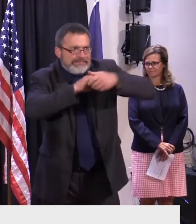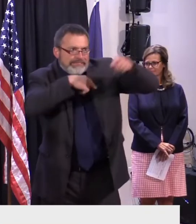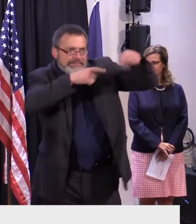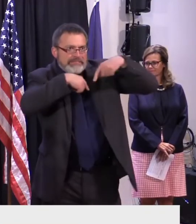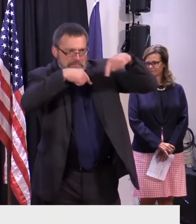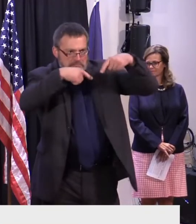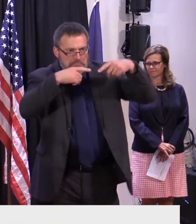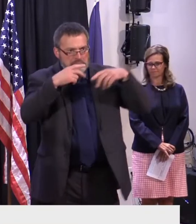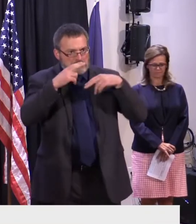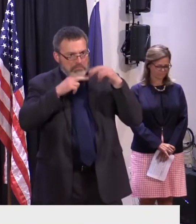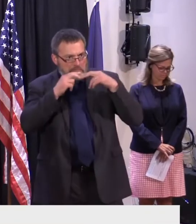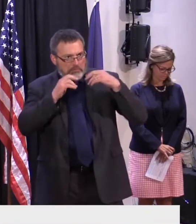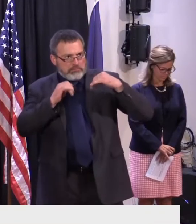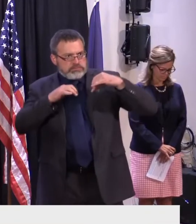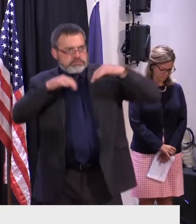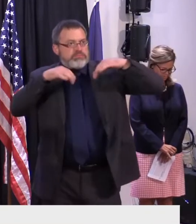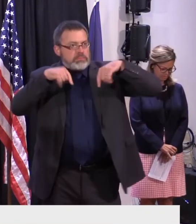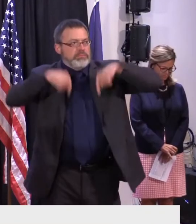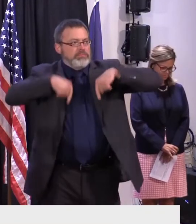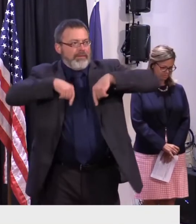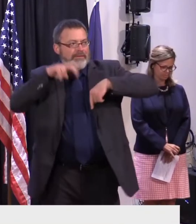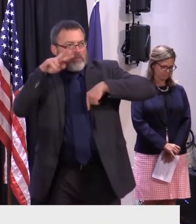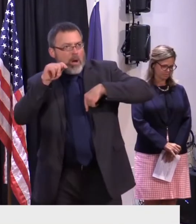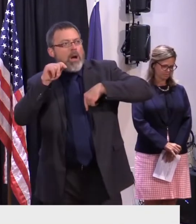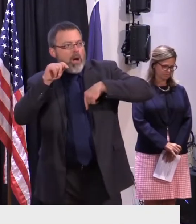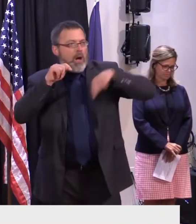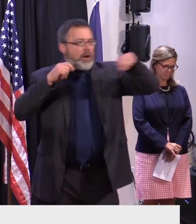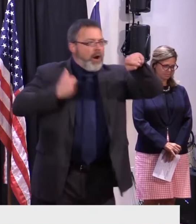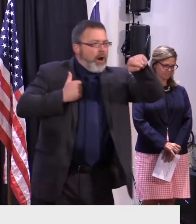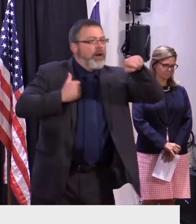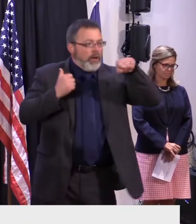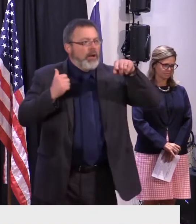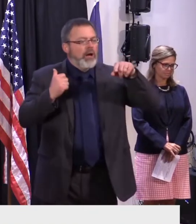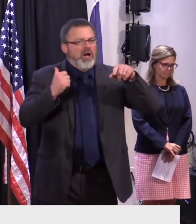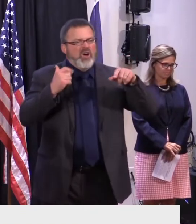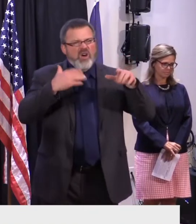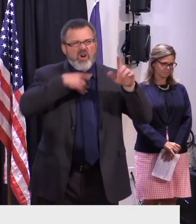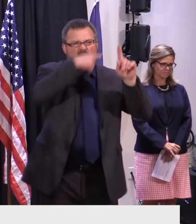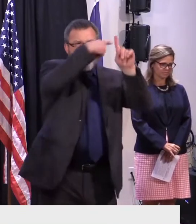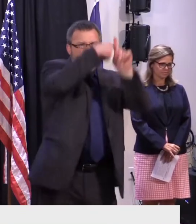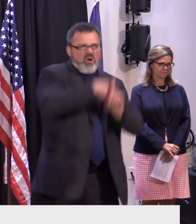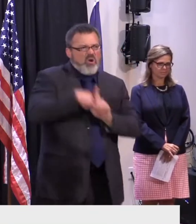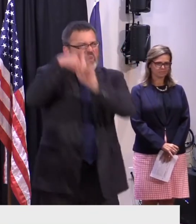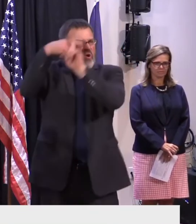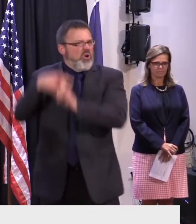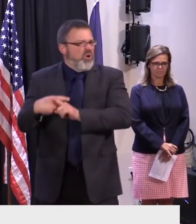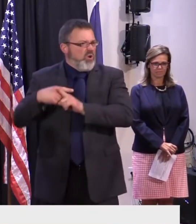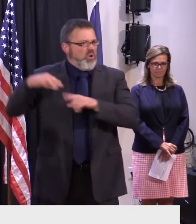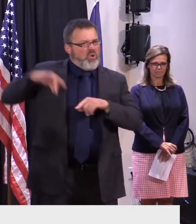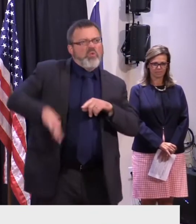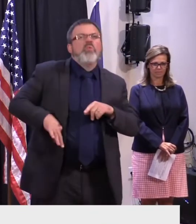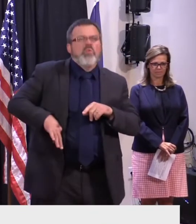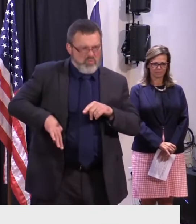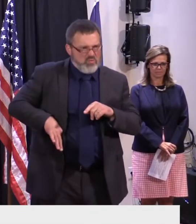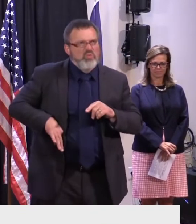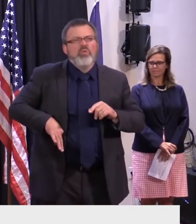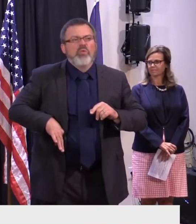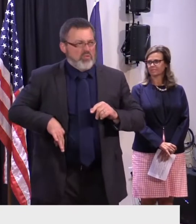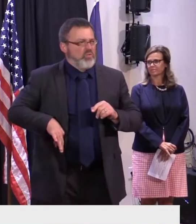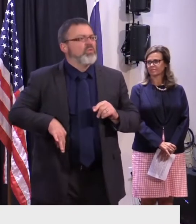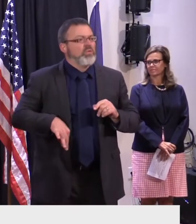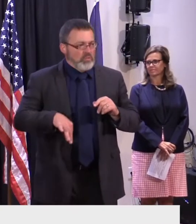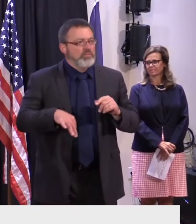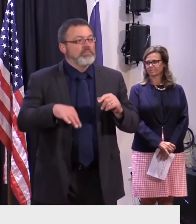through this work we have many examples of the benefits for both regions when we work together. We believe